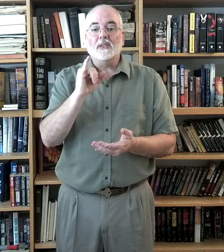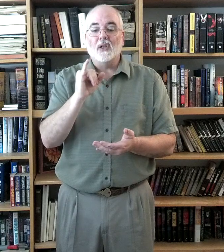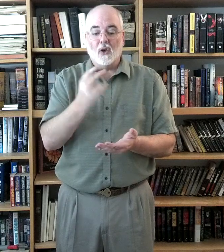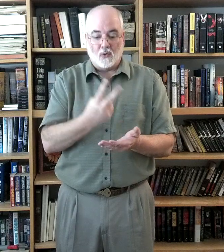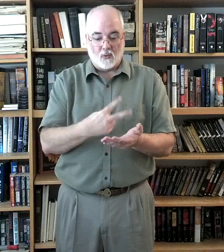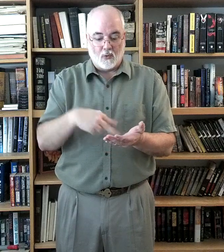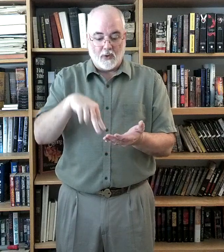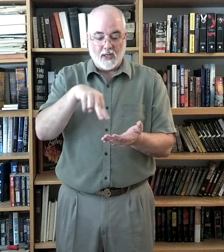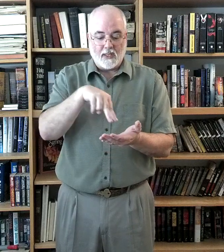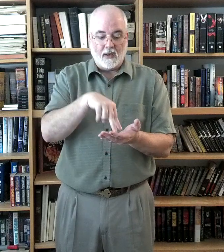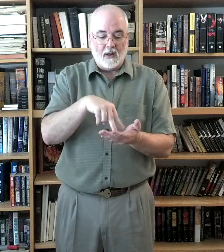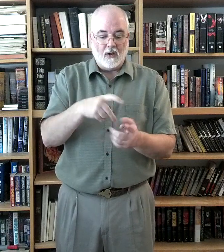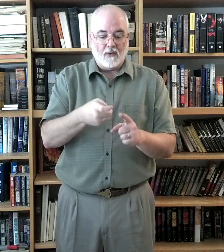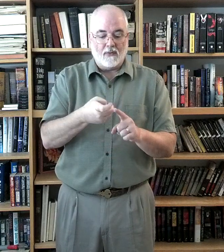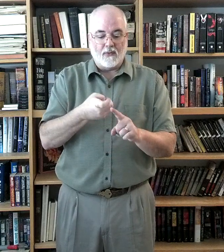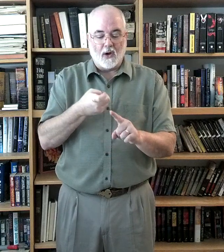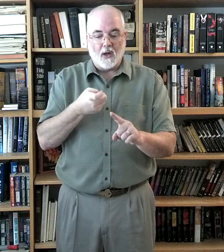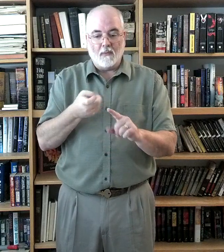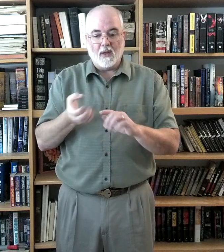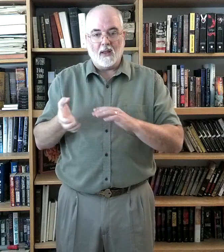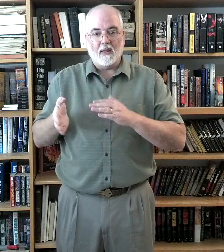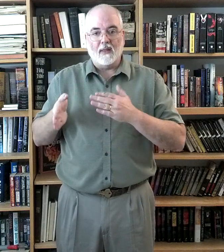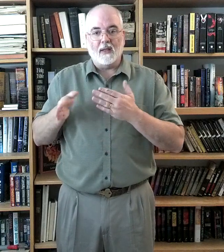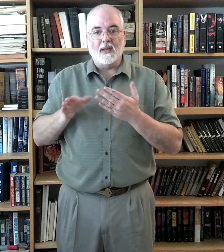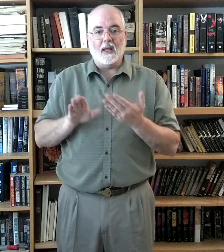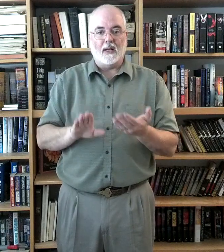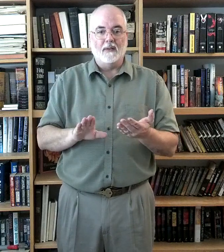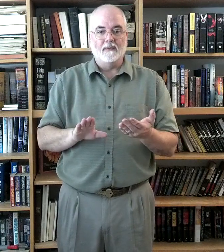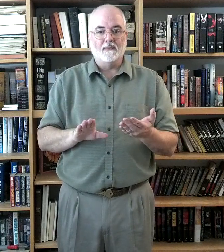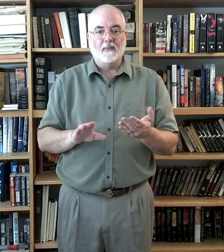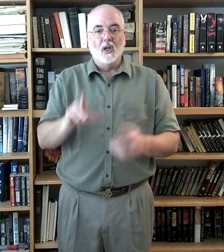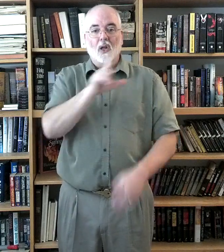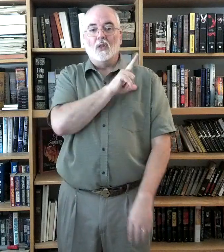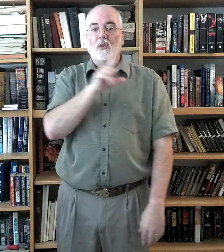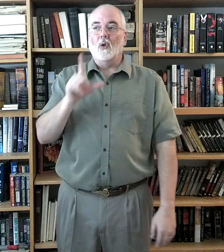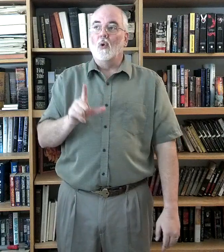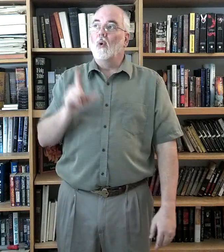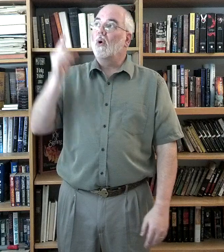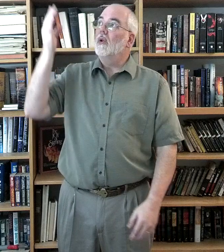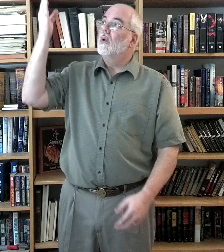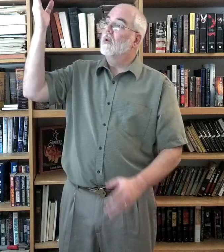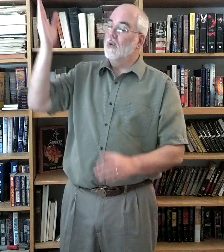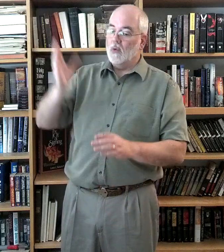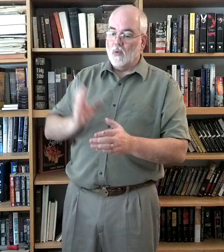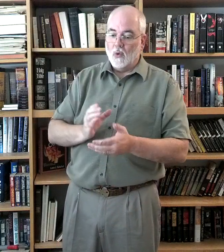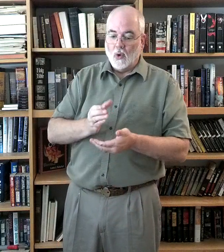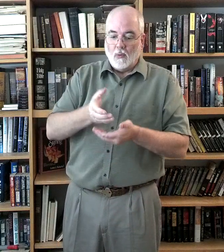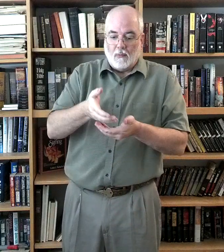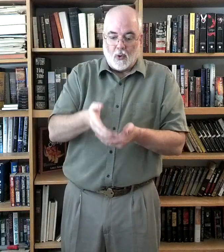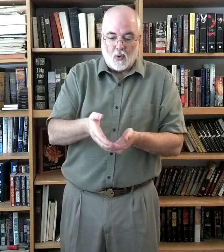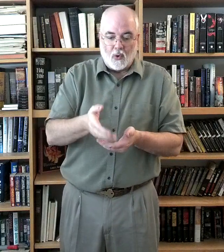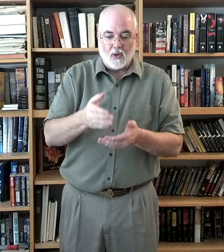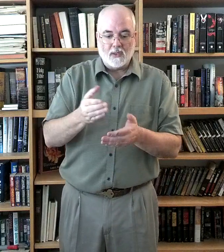risen from the dead. The Lord who pours